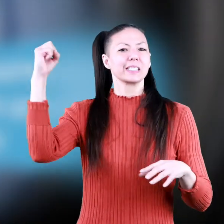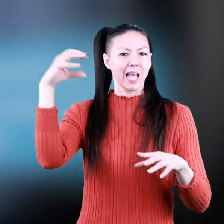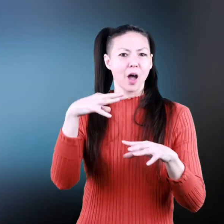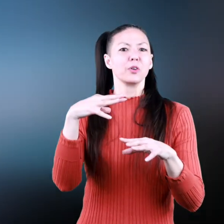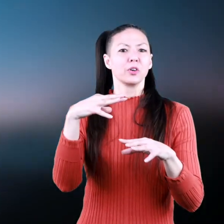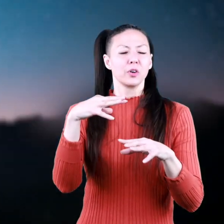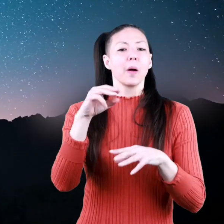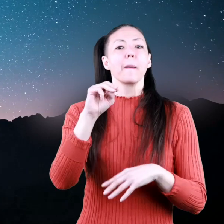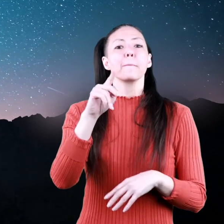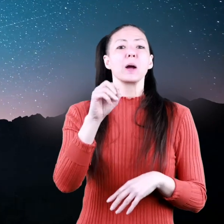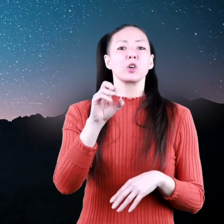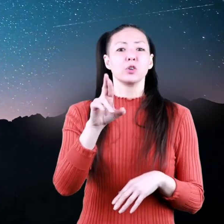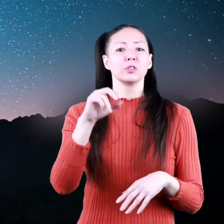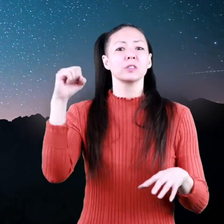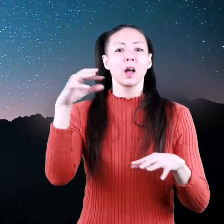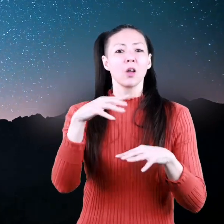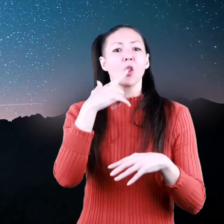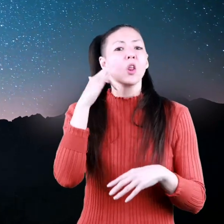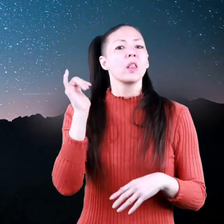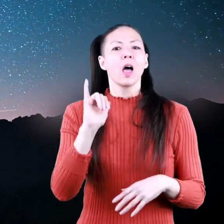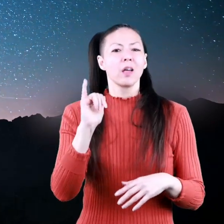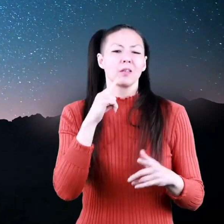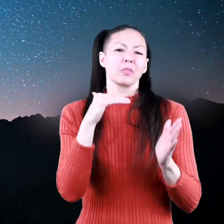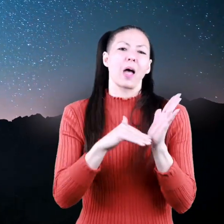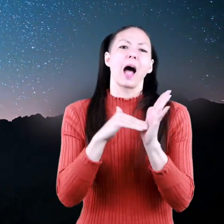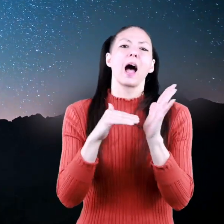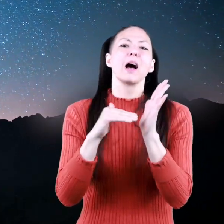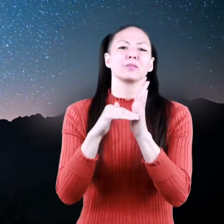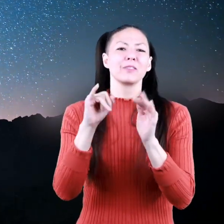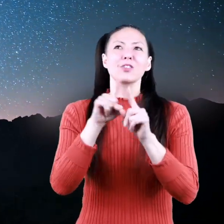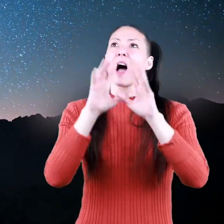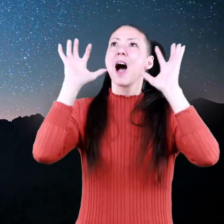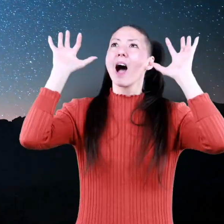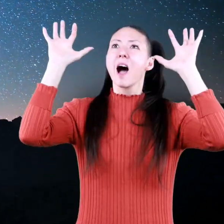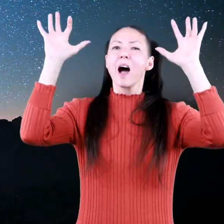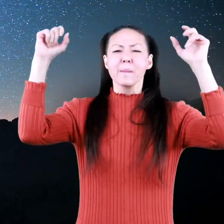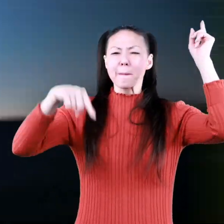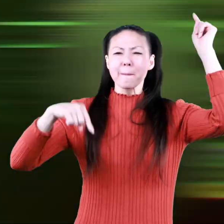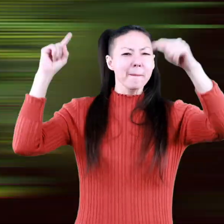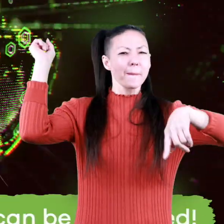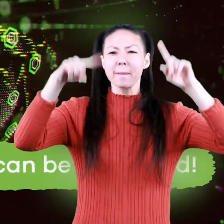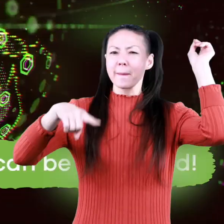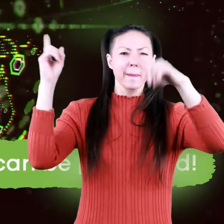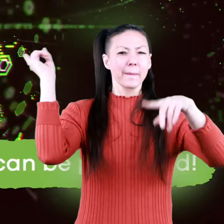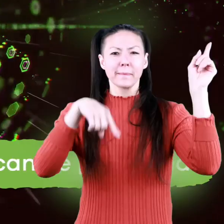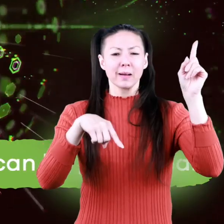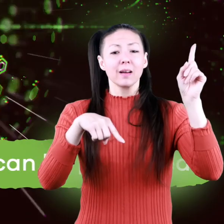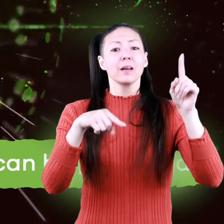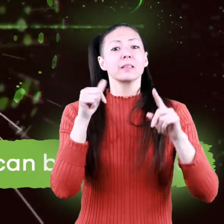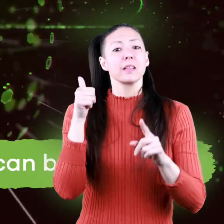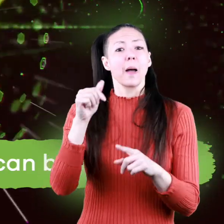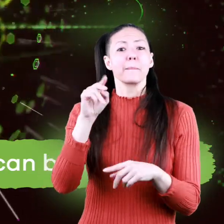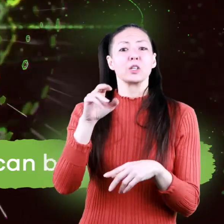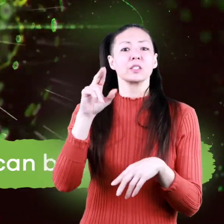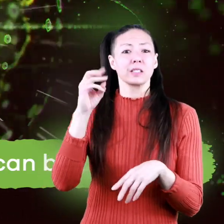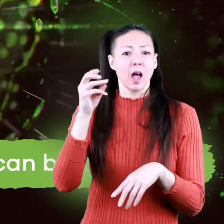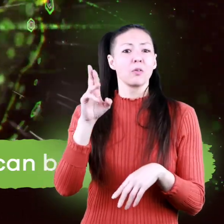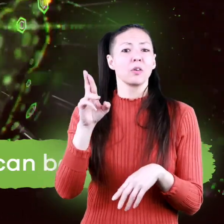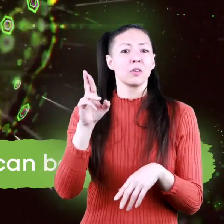A meteor shower looks like thousands of shooting stars falling from the sky. Meteor showers can be predicted throughout the